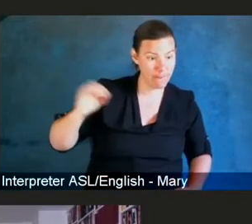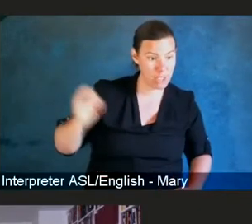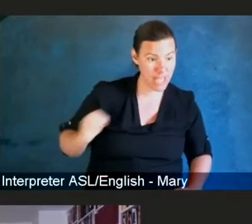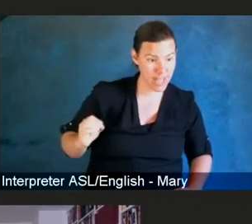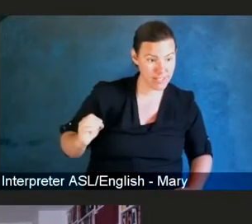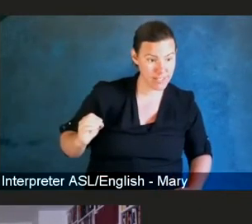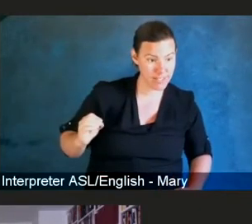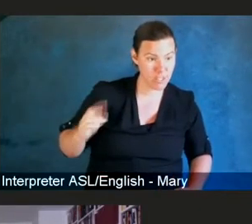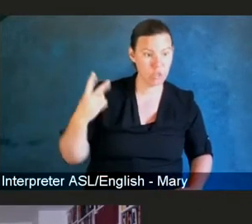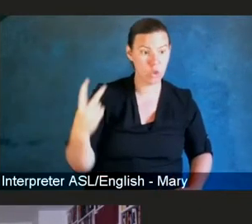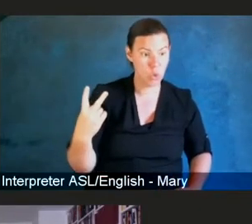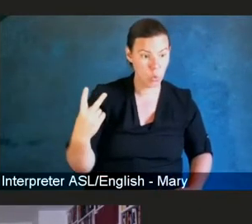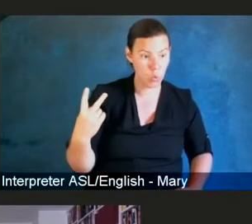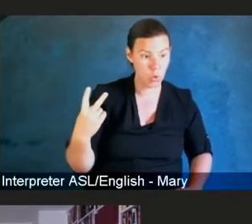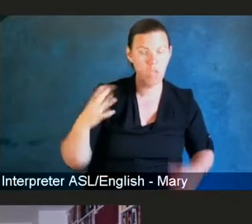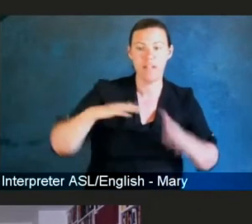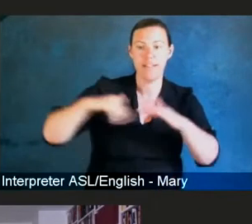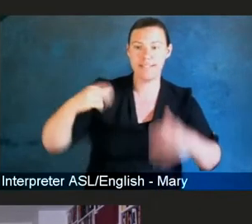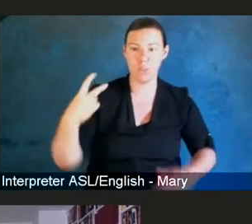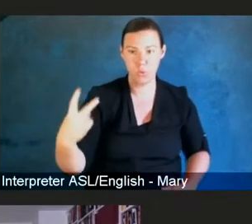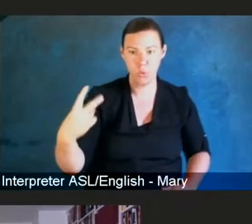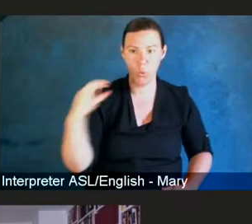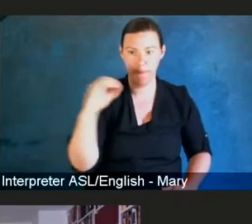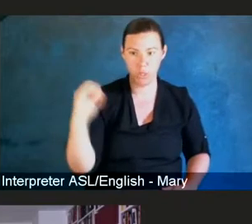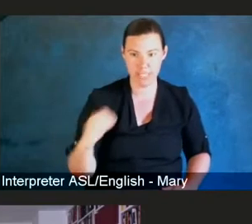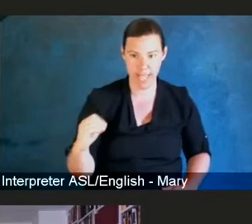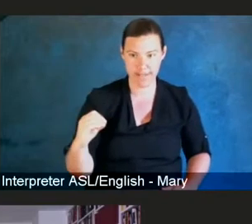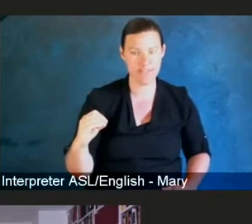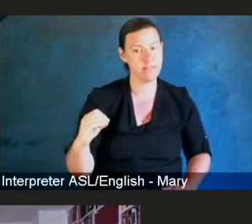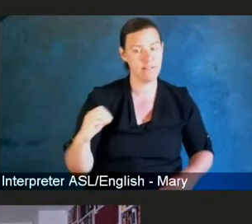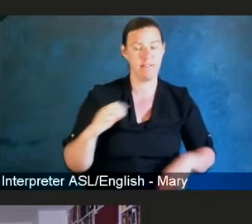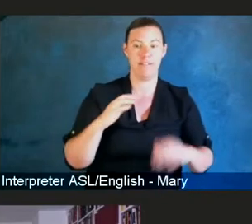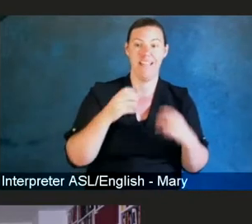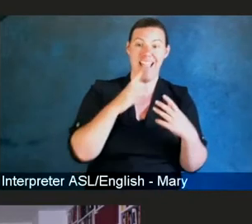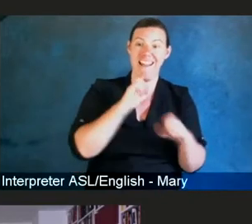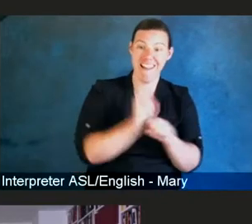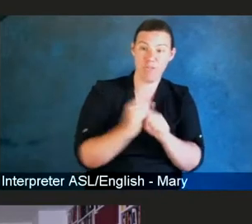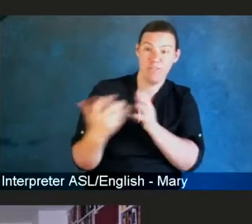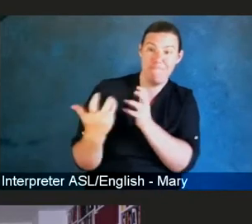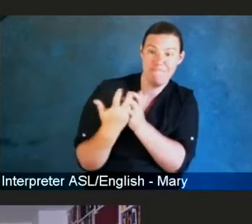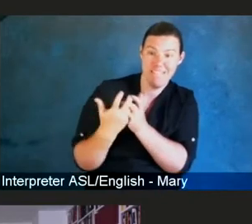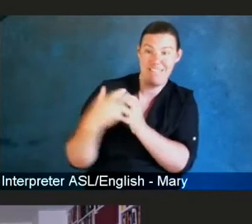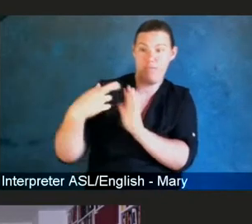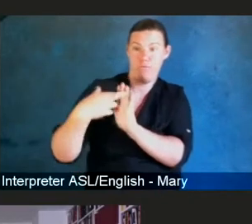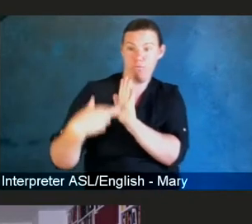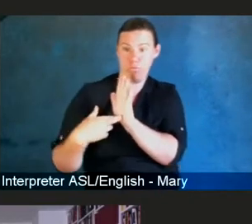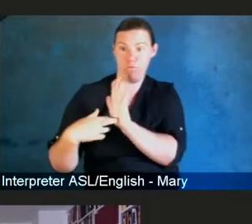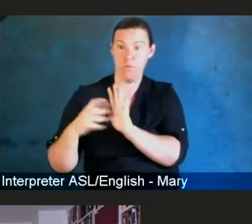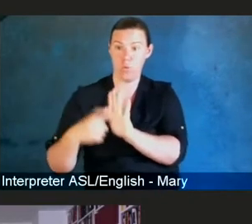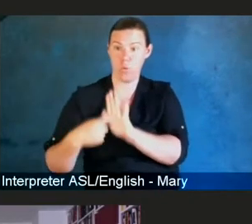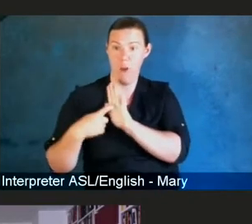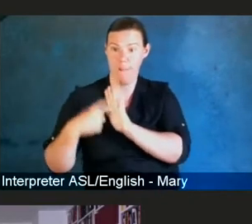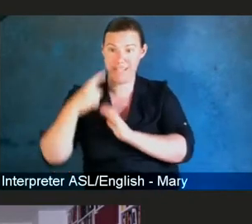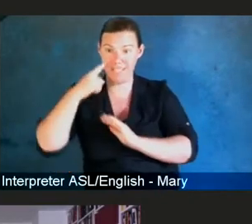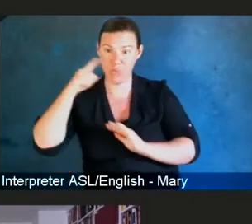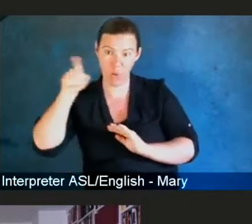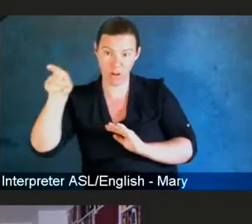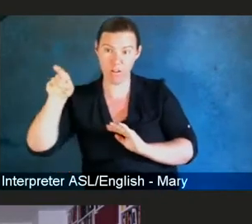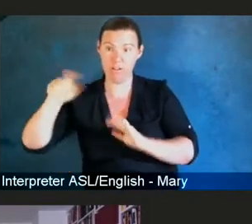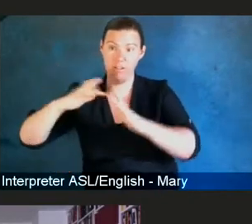great need for getting women and minorities involved in clinical research. But we are not yet meeting our goals.